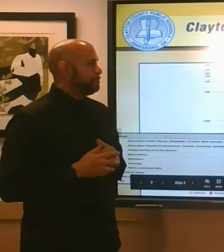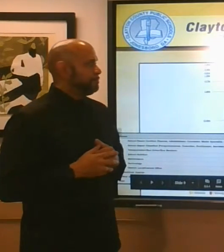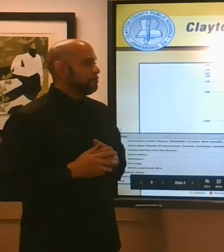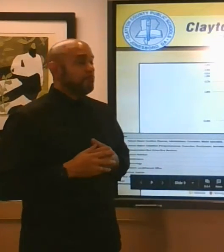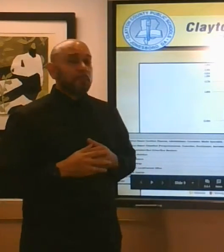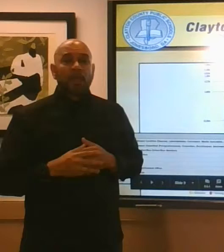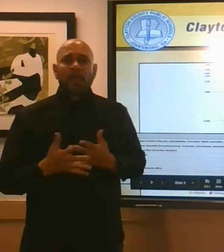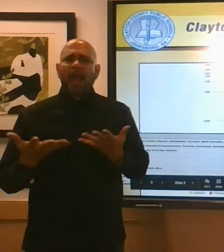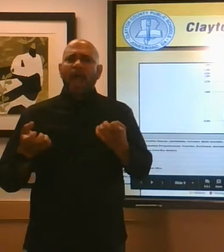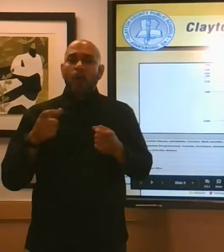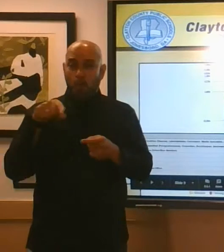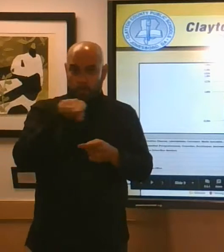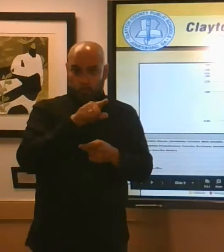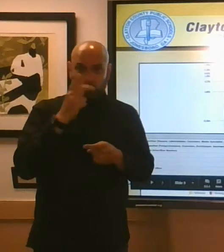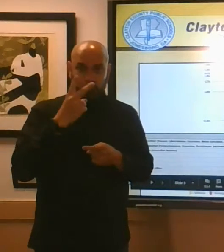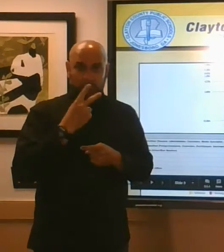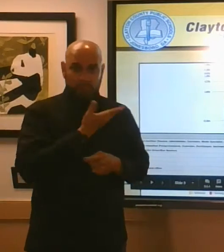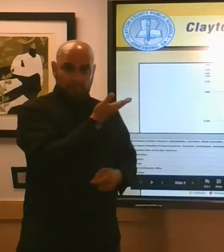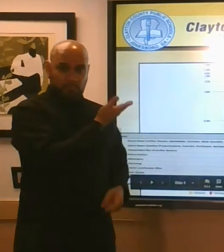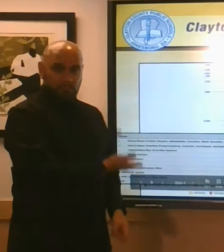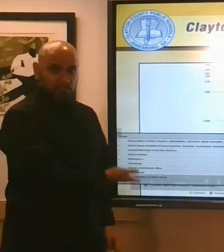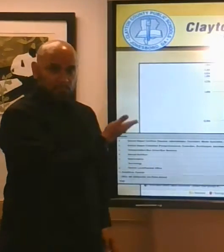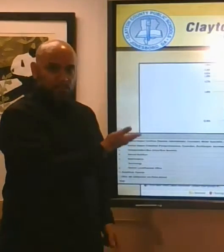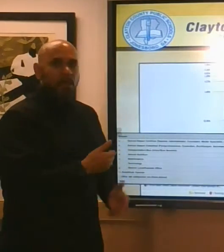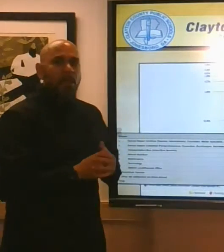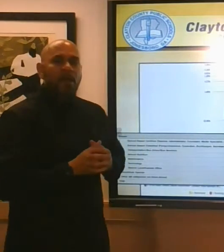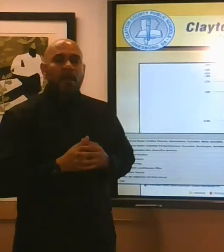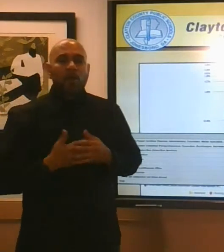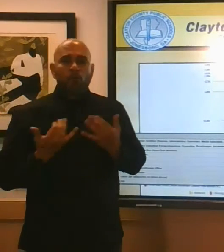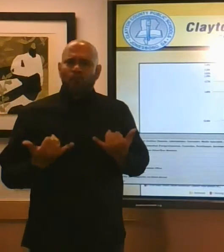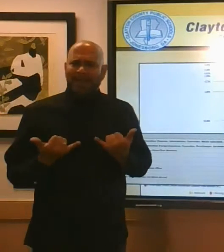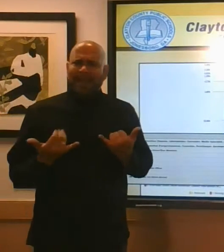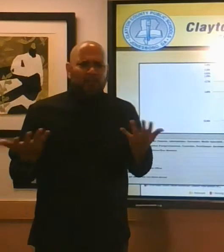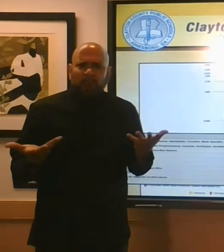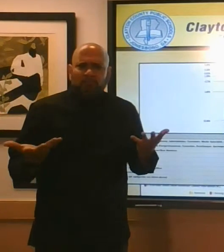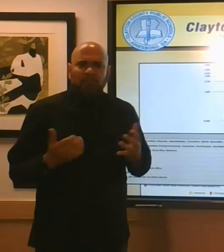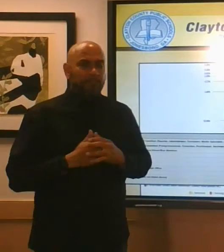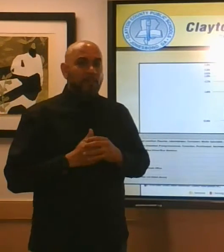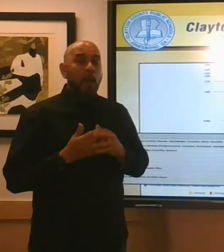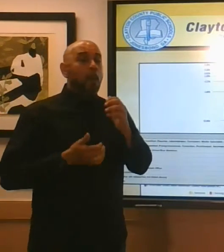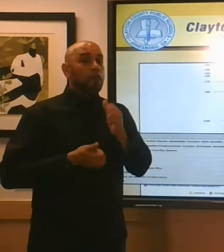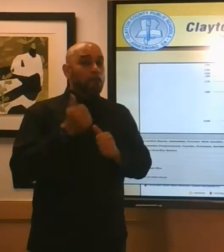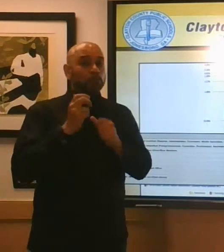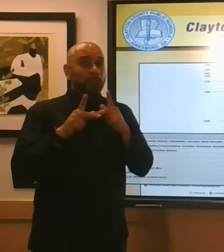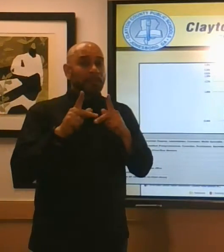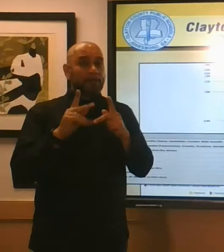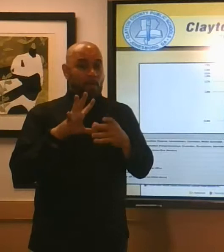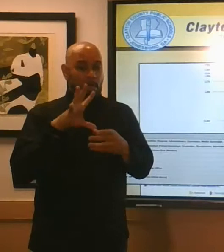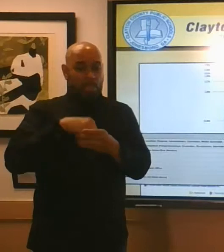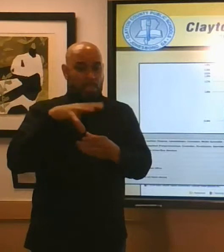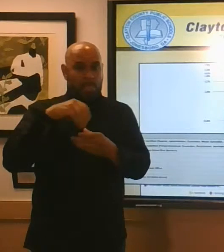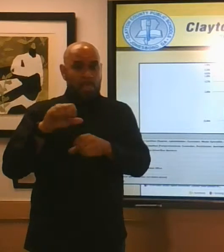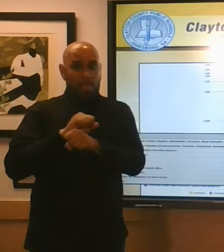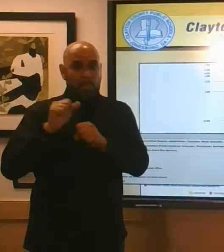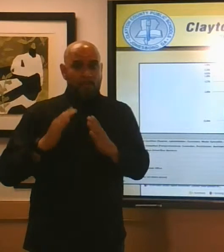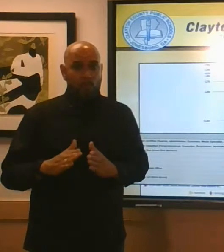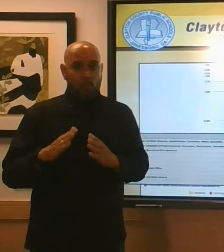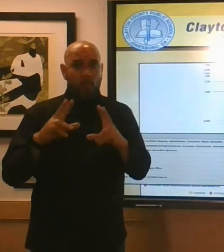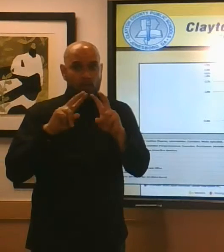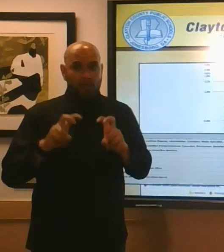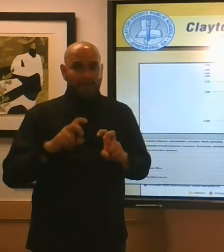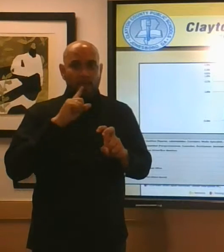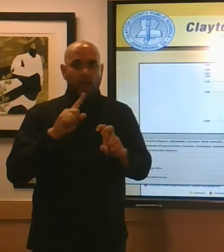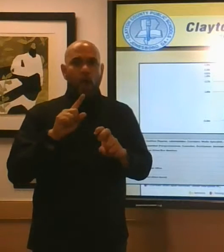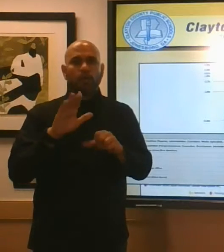i want you to see here that right now most of the people participating in the employee survey are